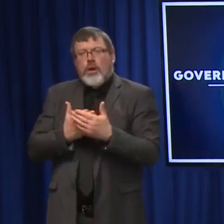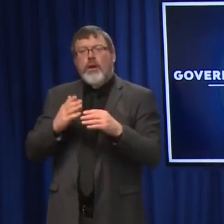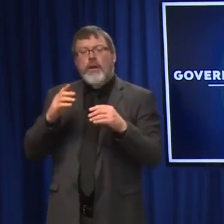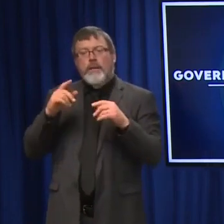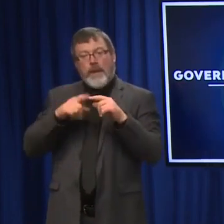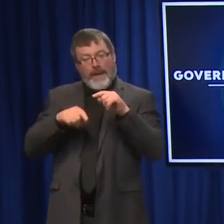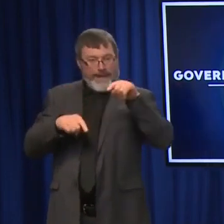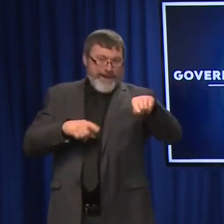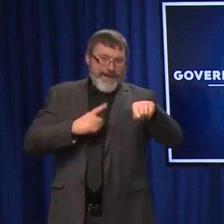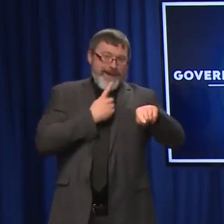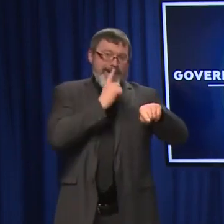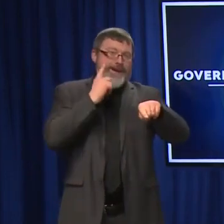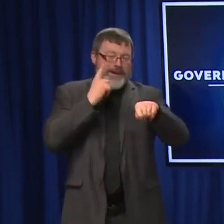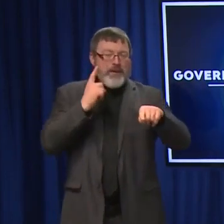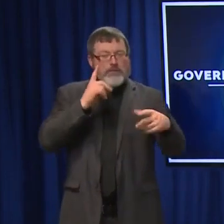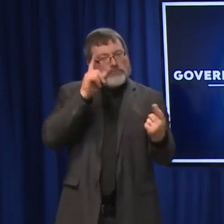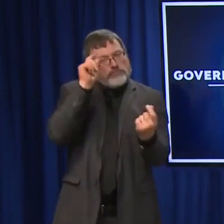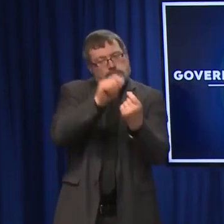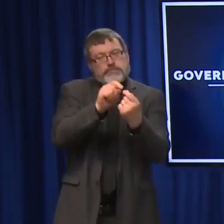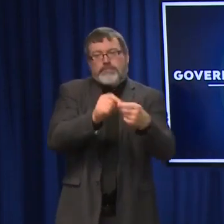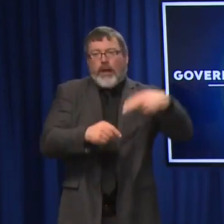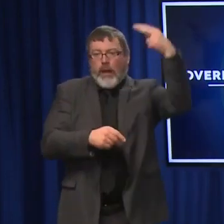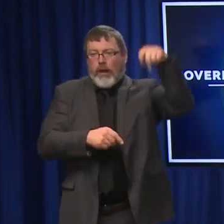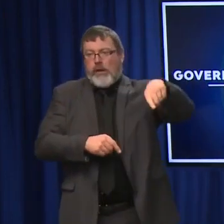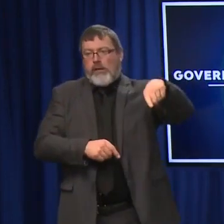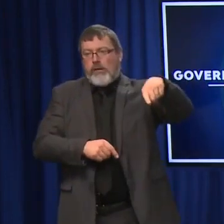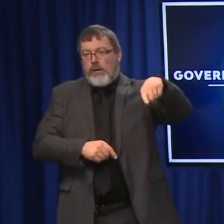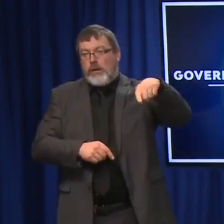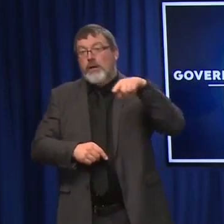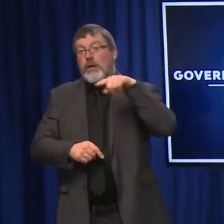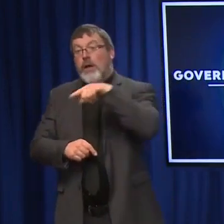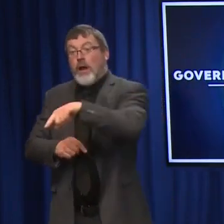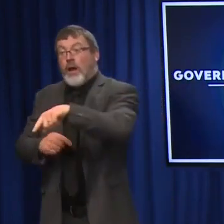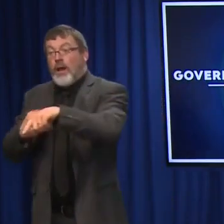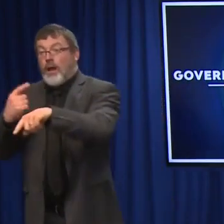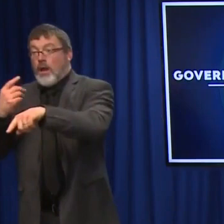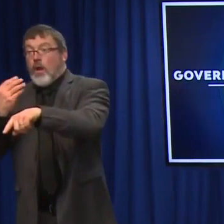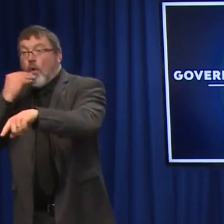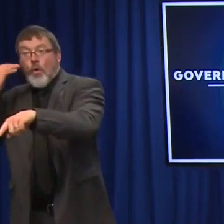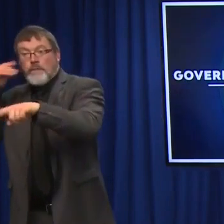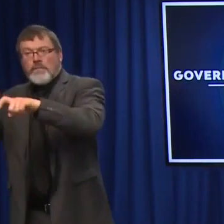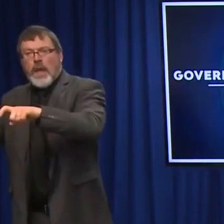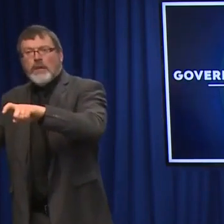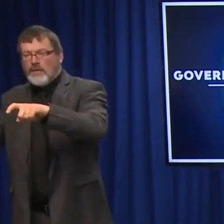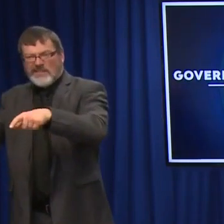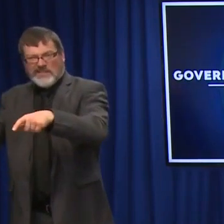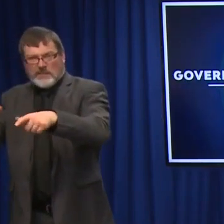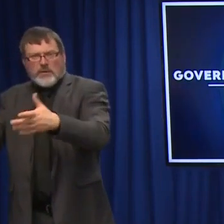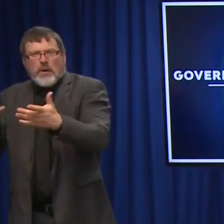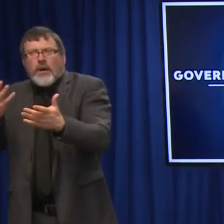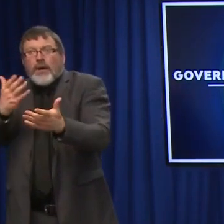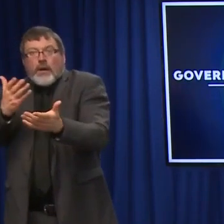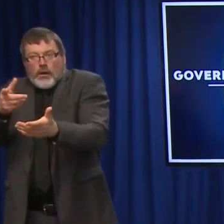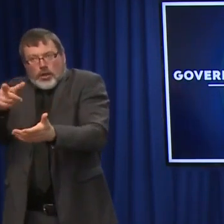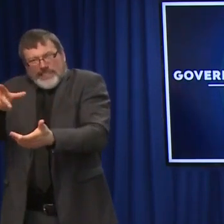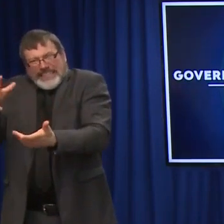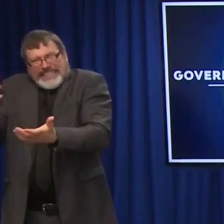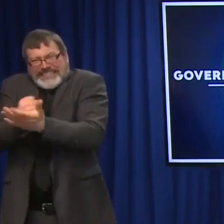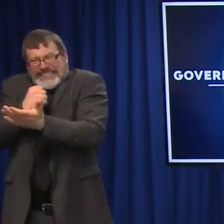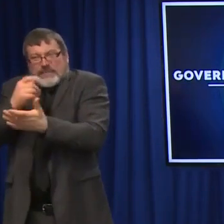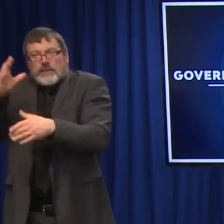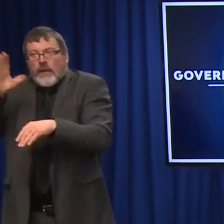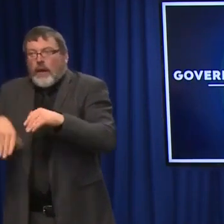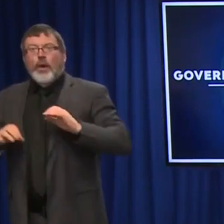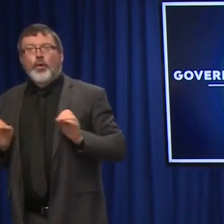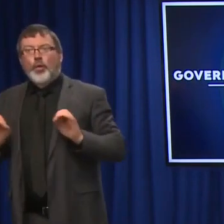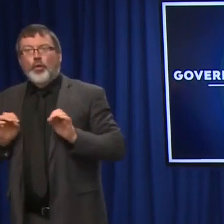than antigen tests, but antigen tests are better than no test, right? And so it really comes down to